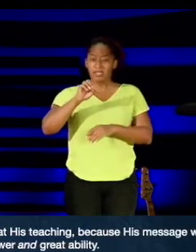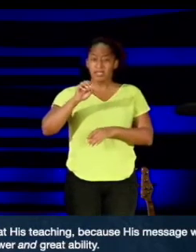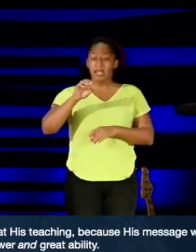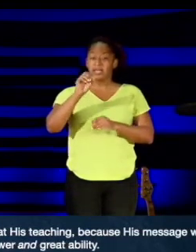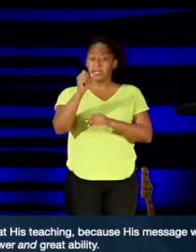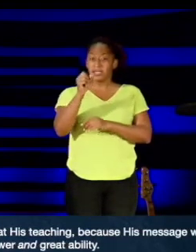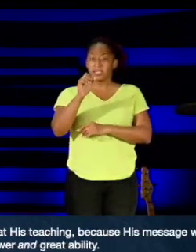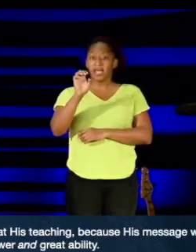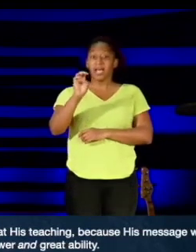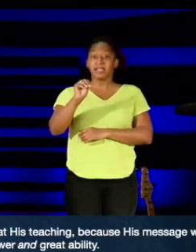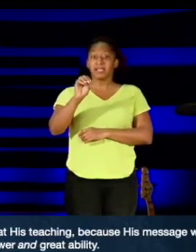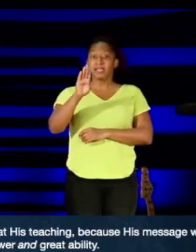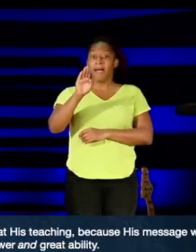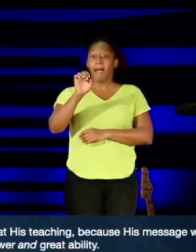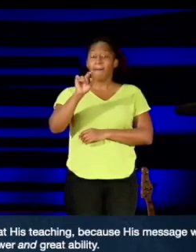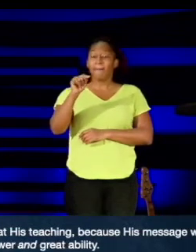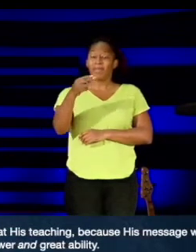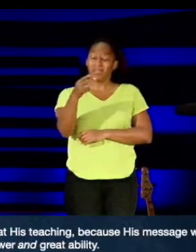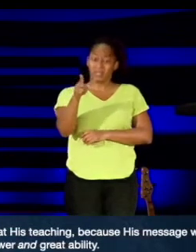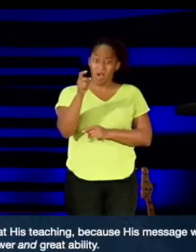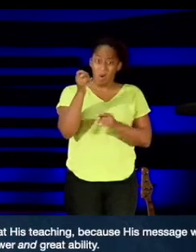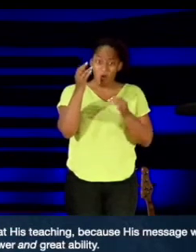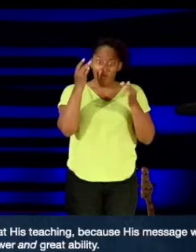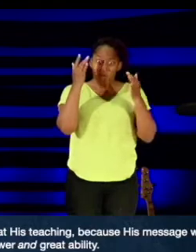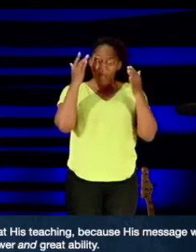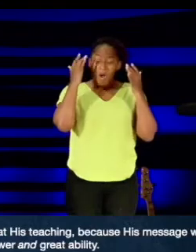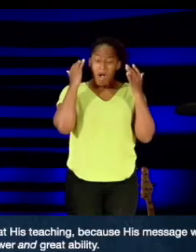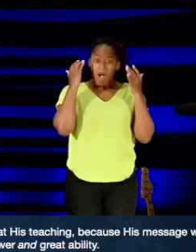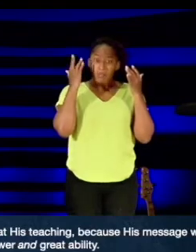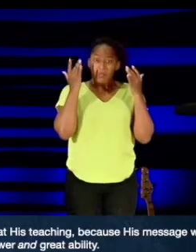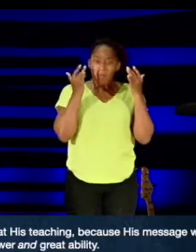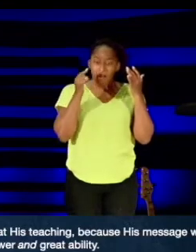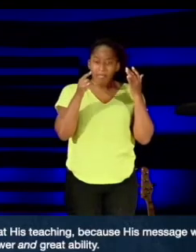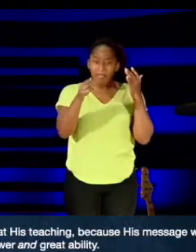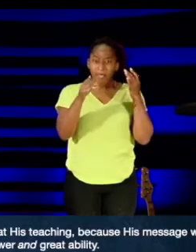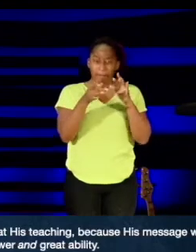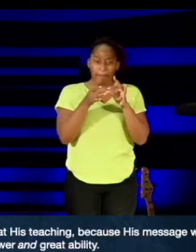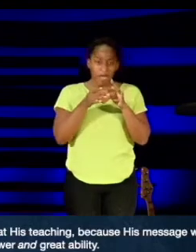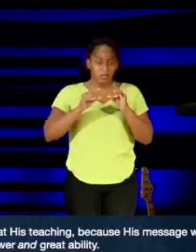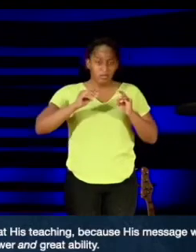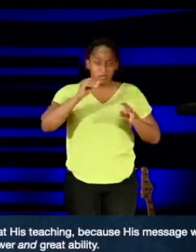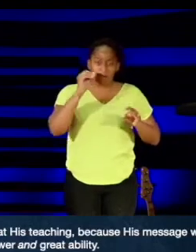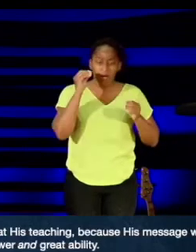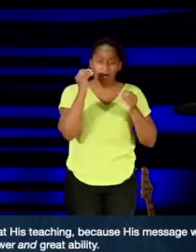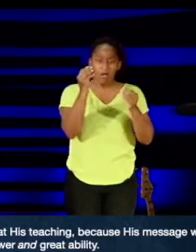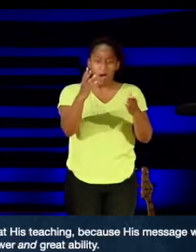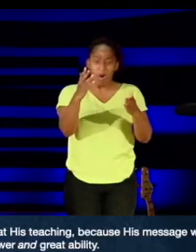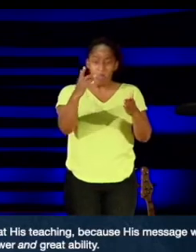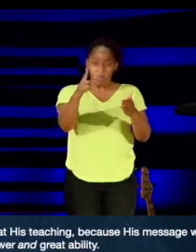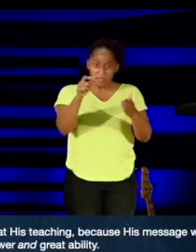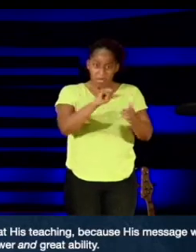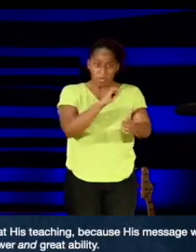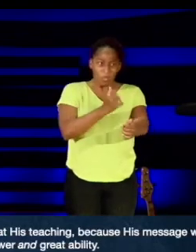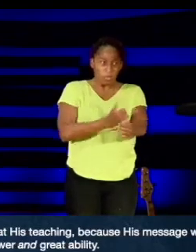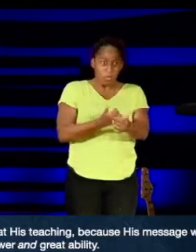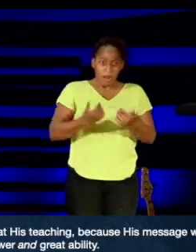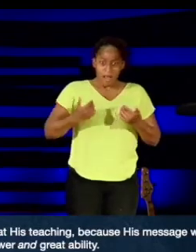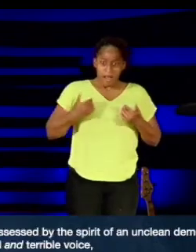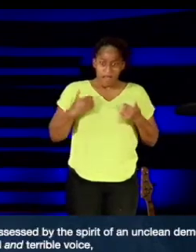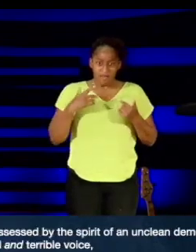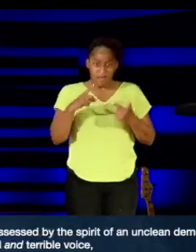at his teaching, because his message was given with authority and power and great ability.